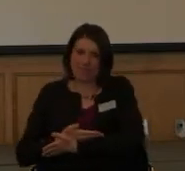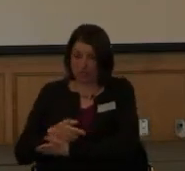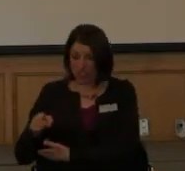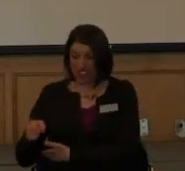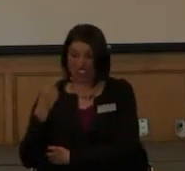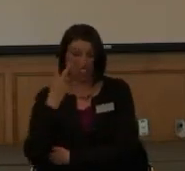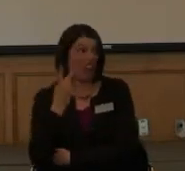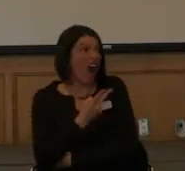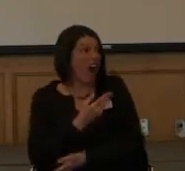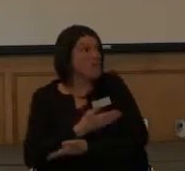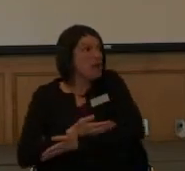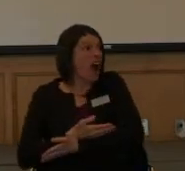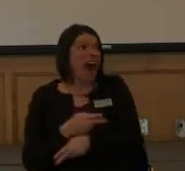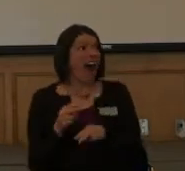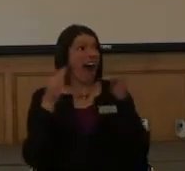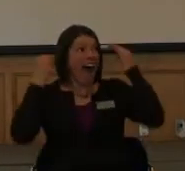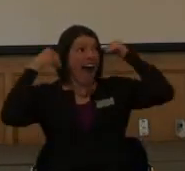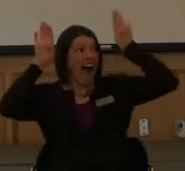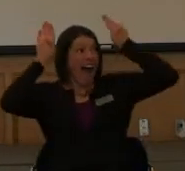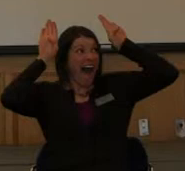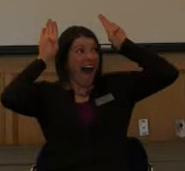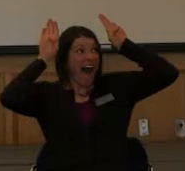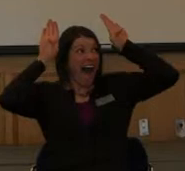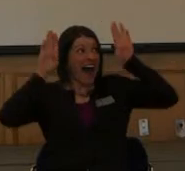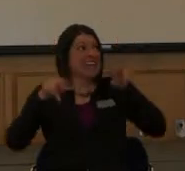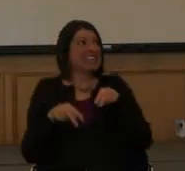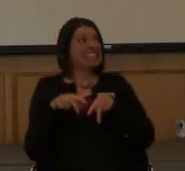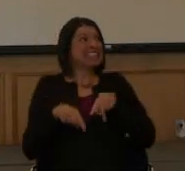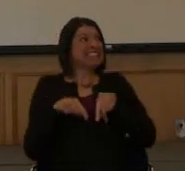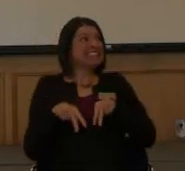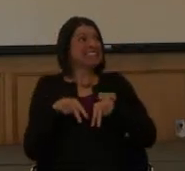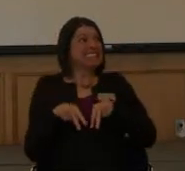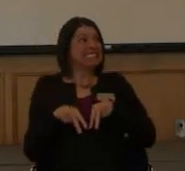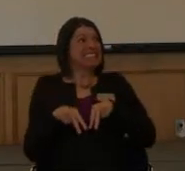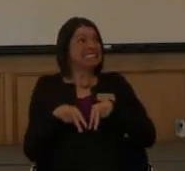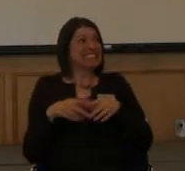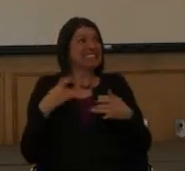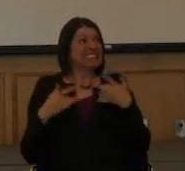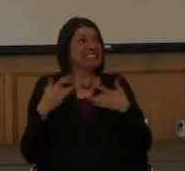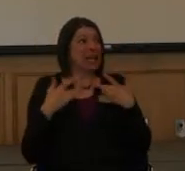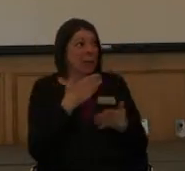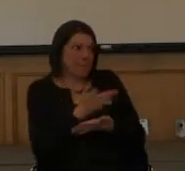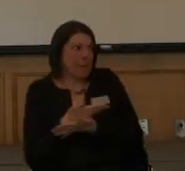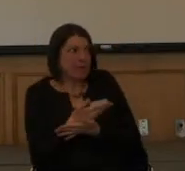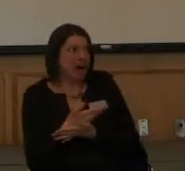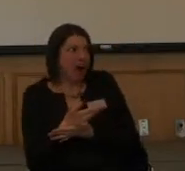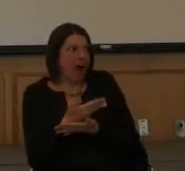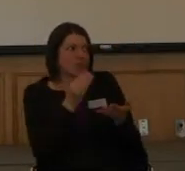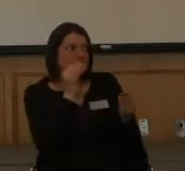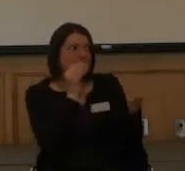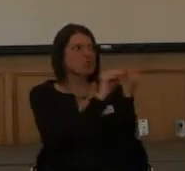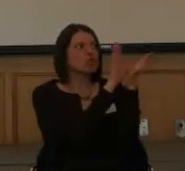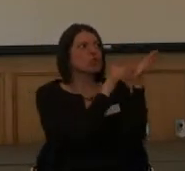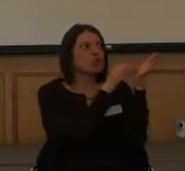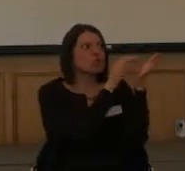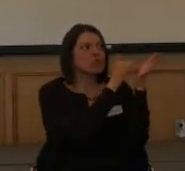baby, and she just like, the ears go up, and she's up on tippy toes, and she's like, there's a baby over there. I have to kiss it.